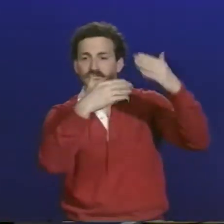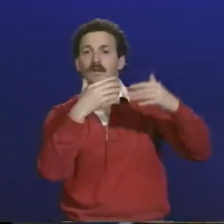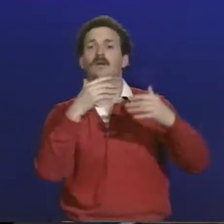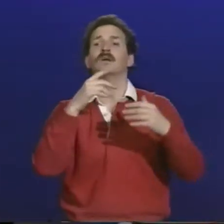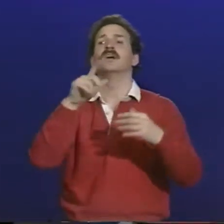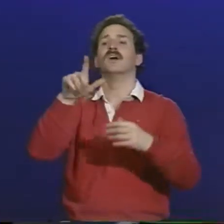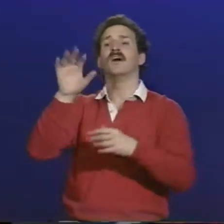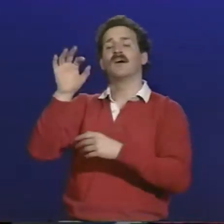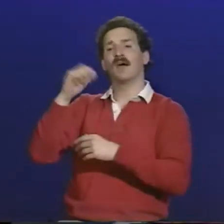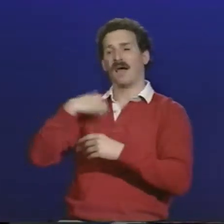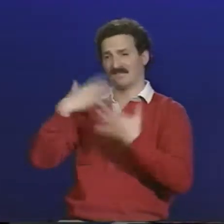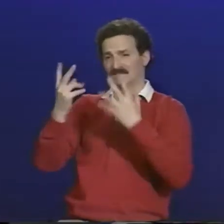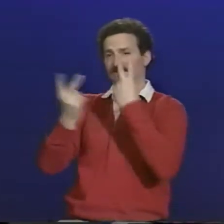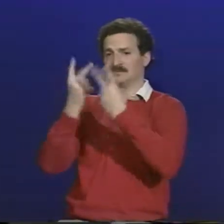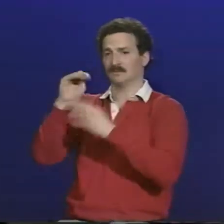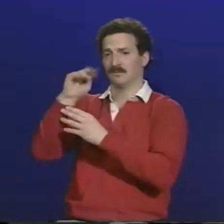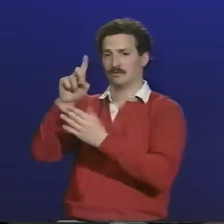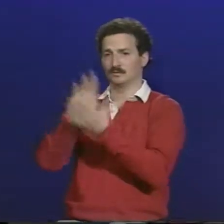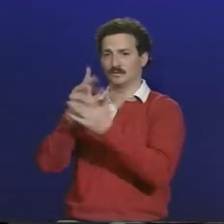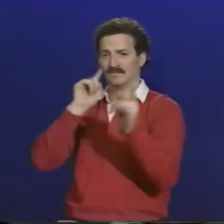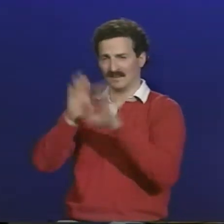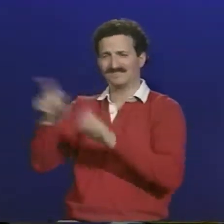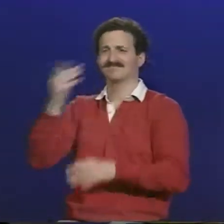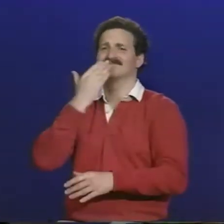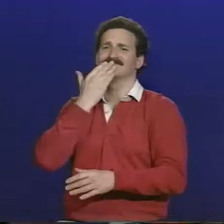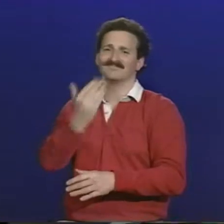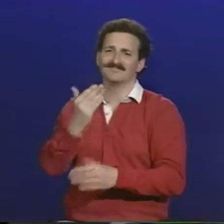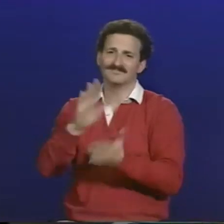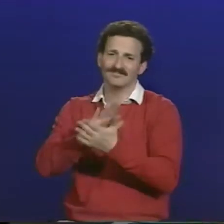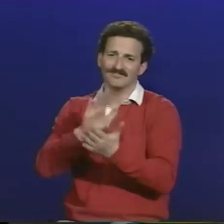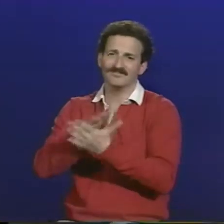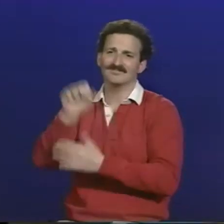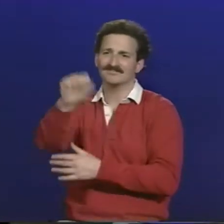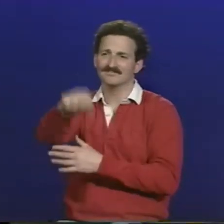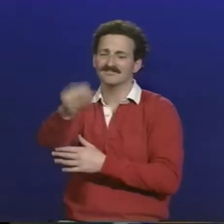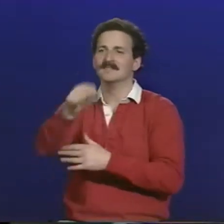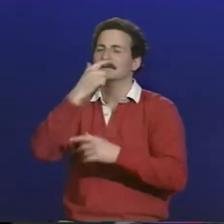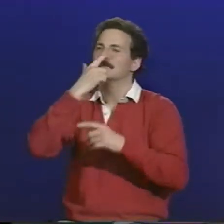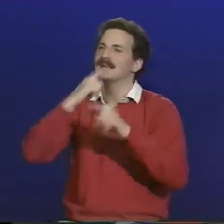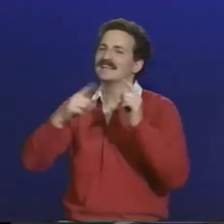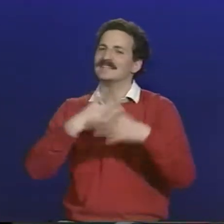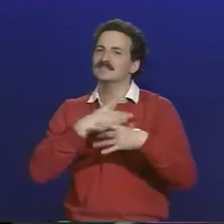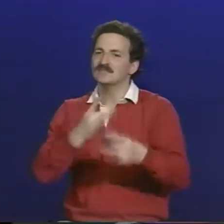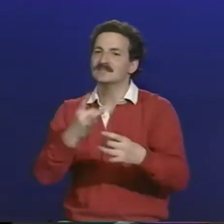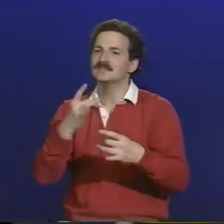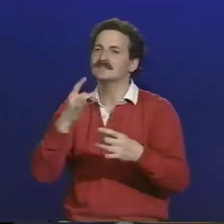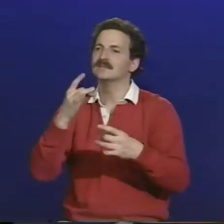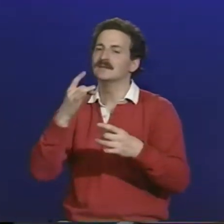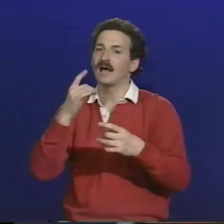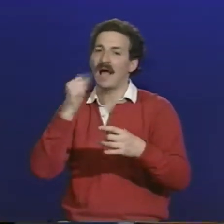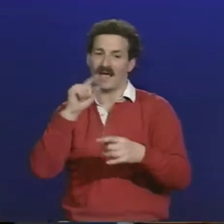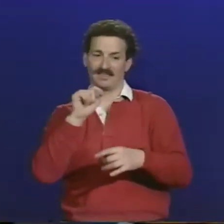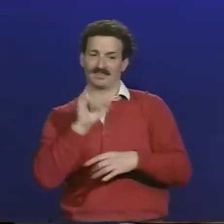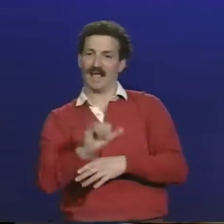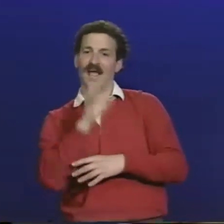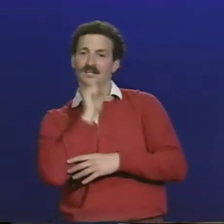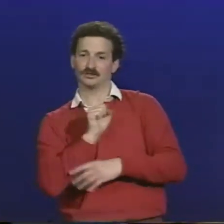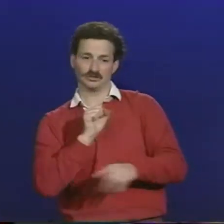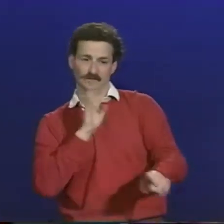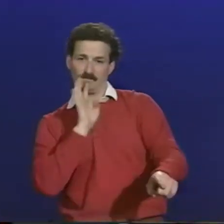place I wanted to send my kids is because they have an updated curriculum that's nicely computerized. Now, the Frederick School in Maryland is a very good school. I don't mean to